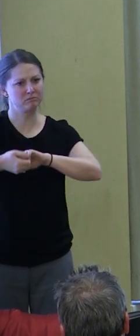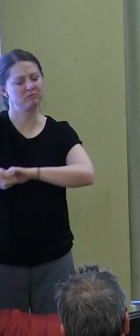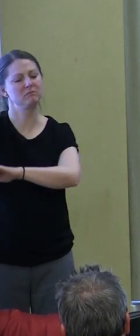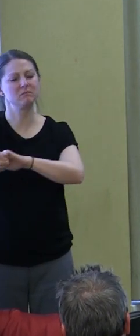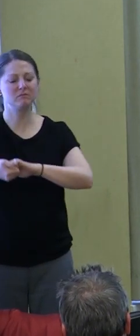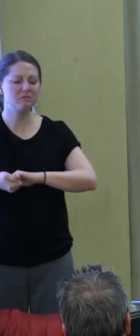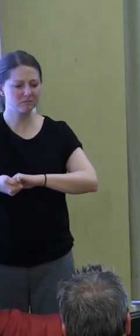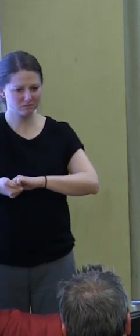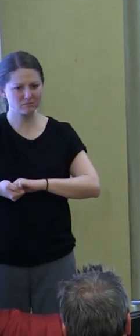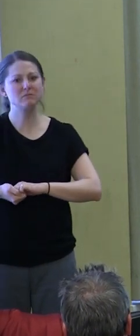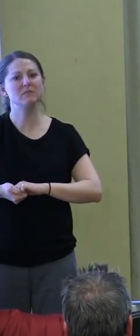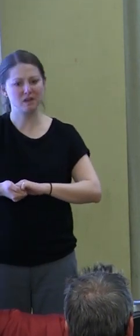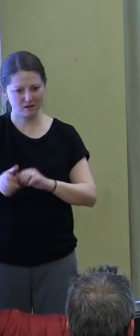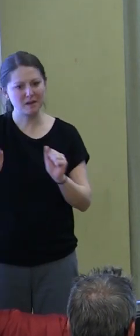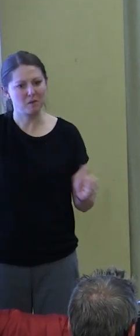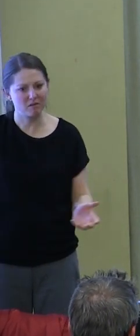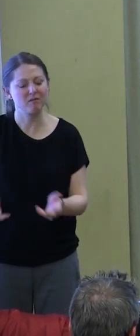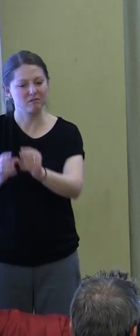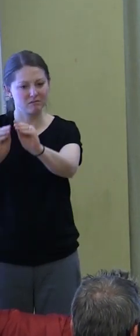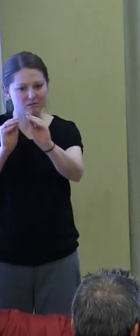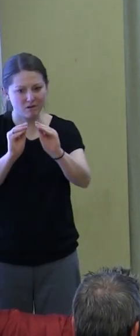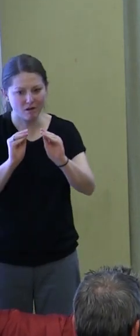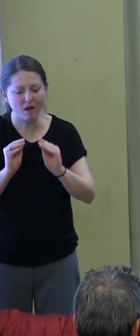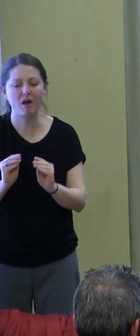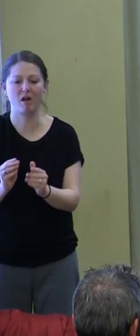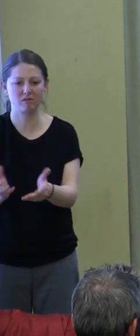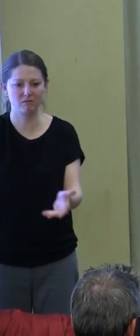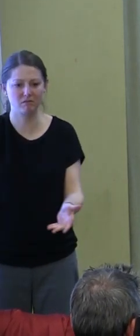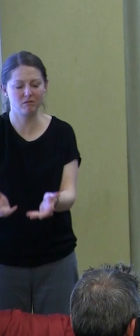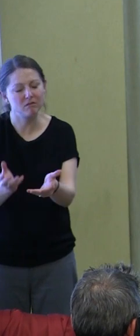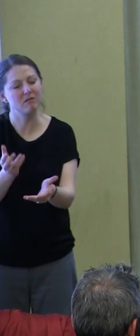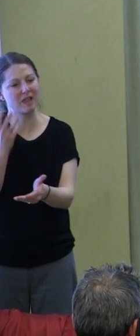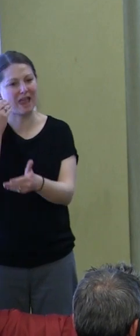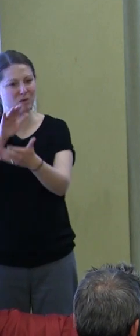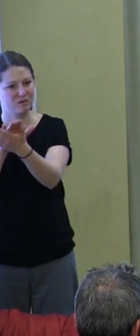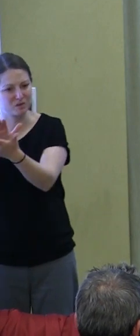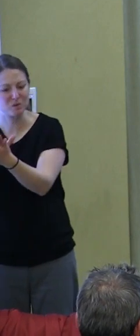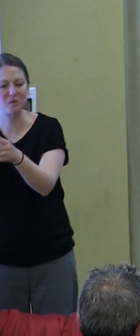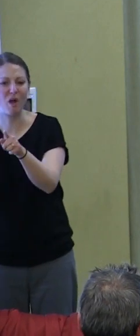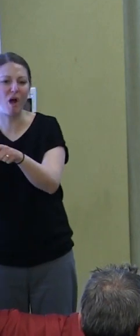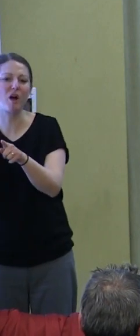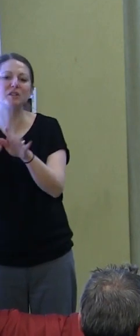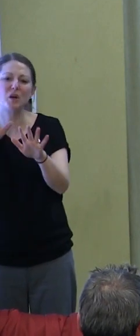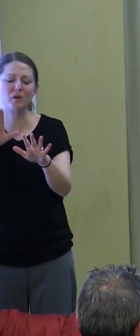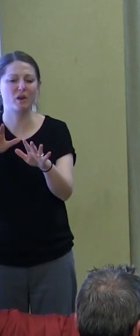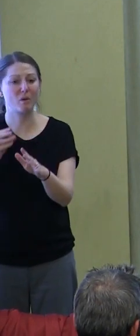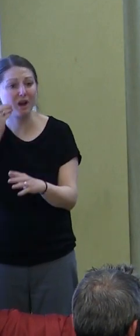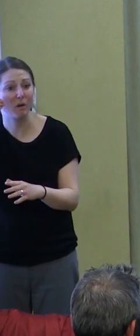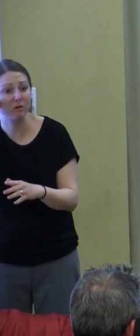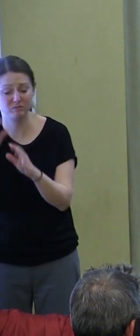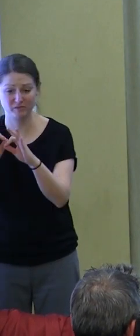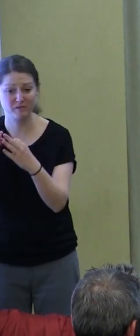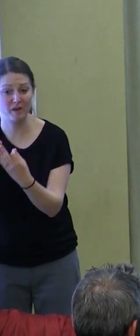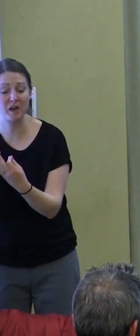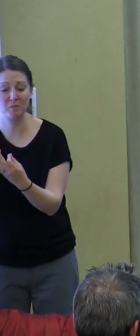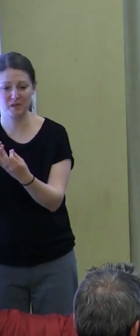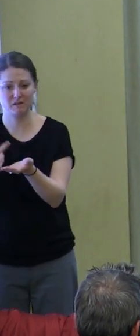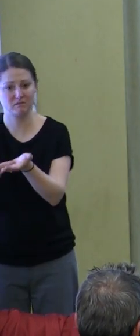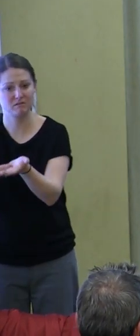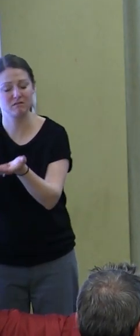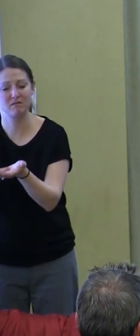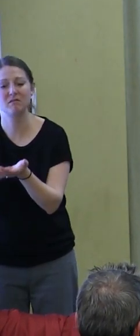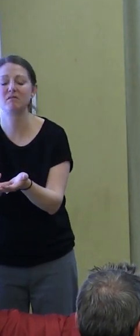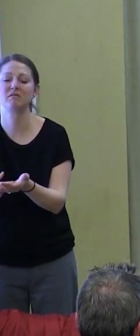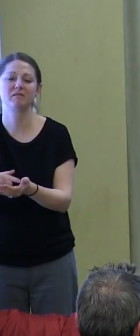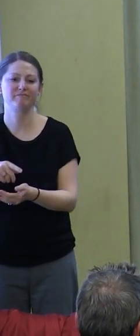of hope can be cultivated and taught and nurtured through our schools and informally through our families, our civic organizations,